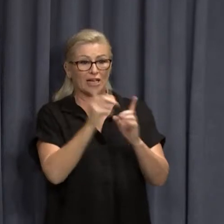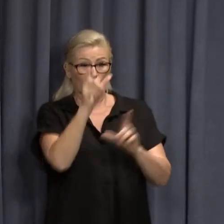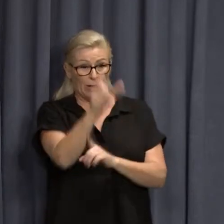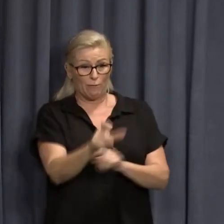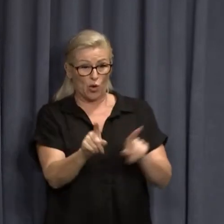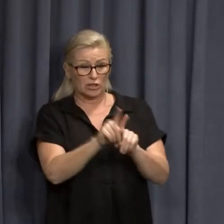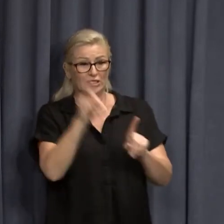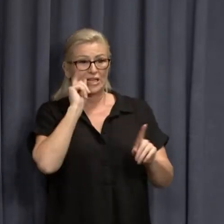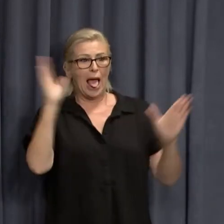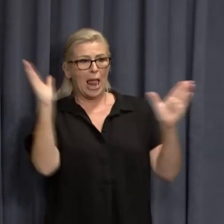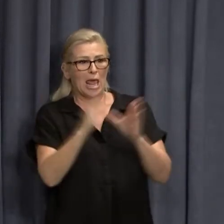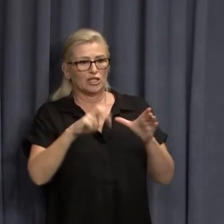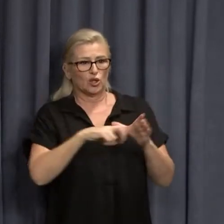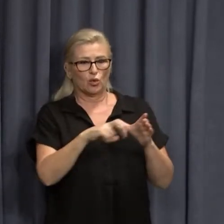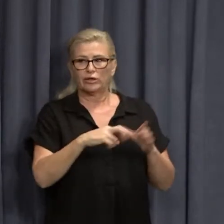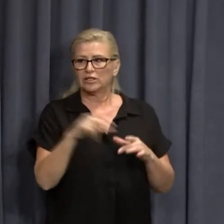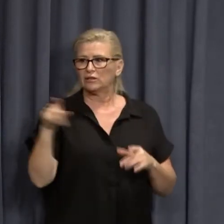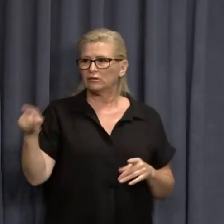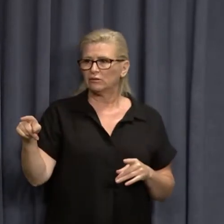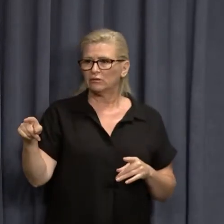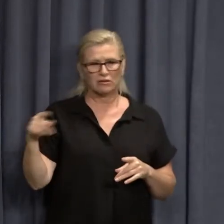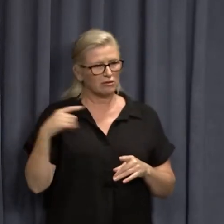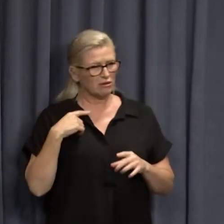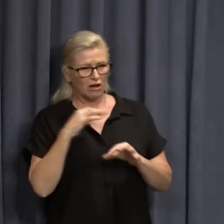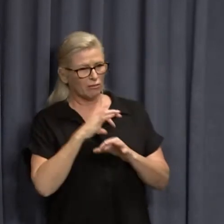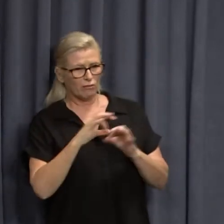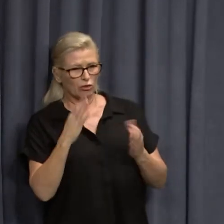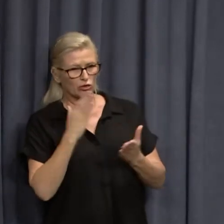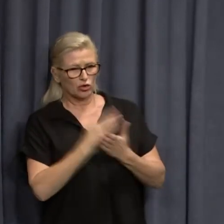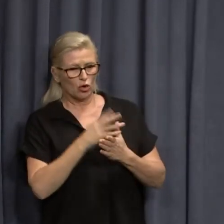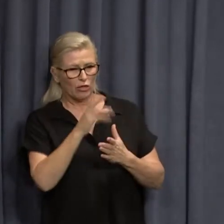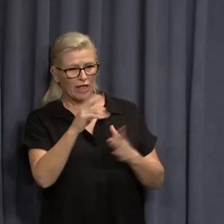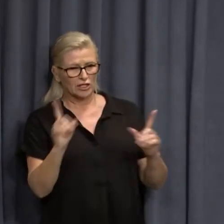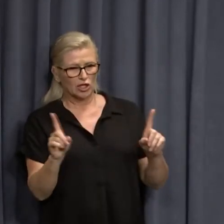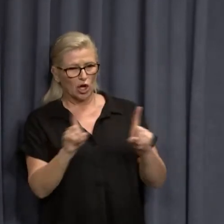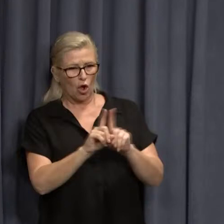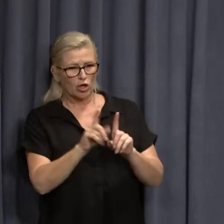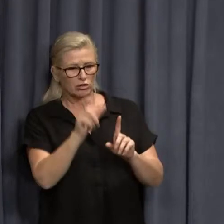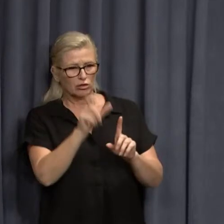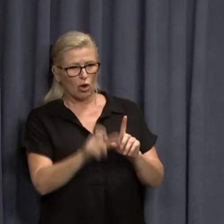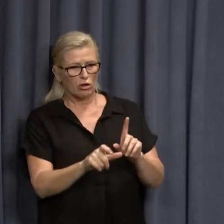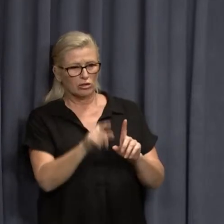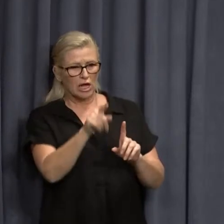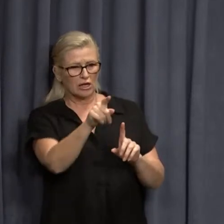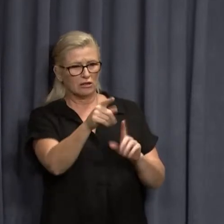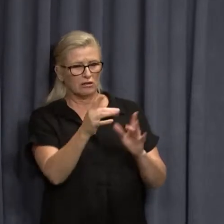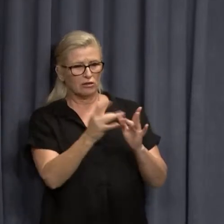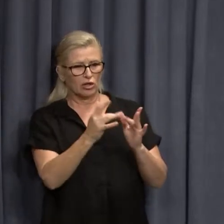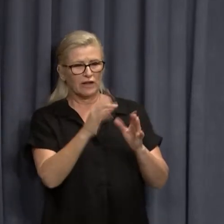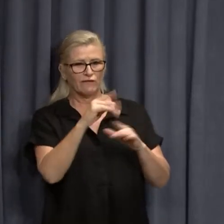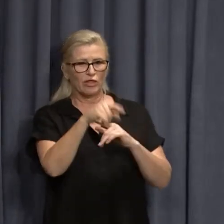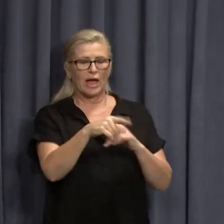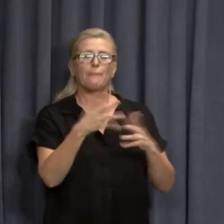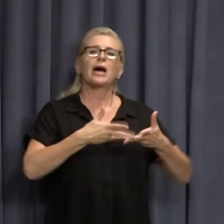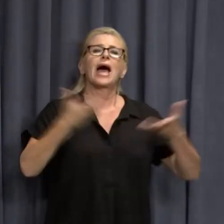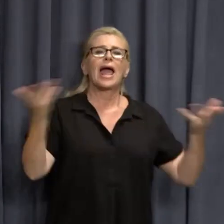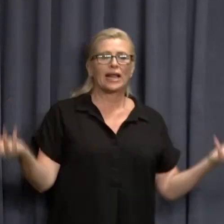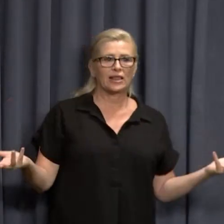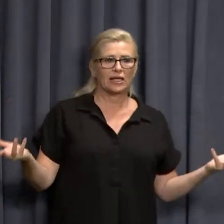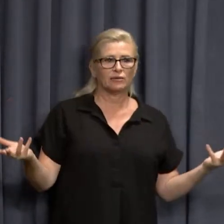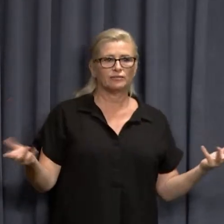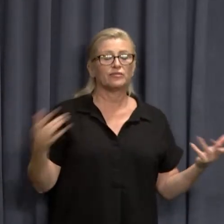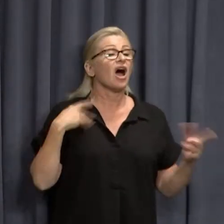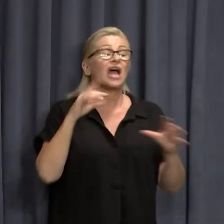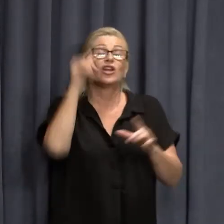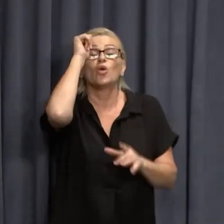in any way? I'm not sure the close contact definition is for those purposes, but in any event. Look, I know it's